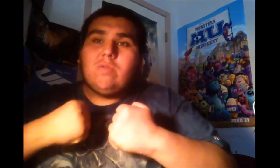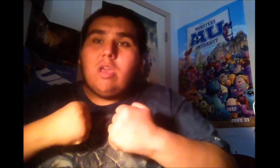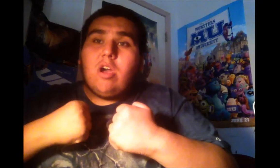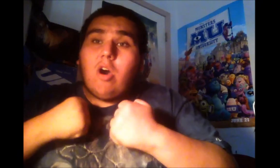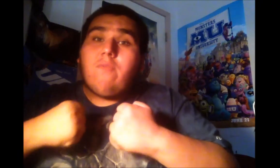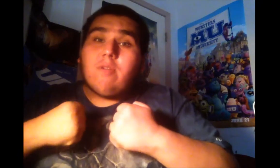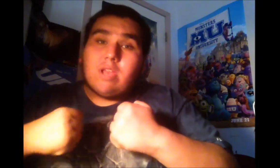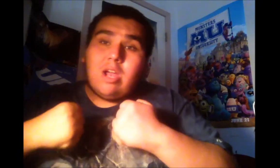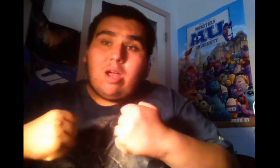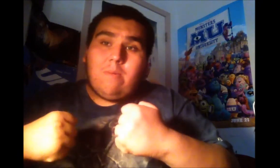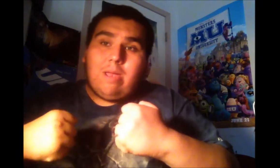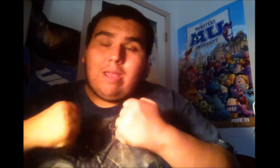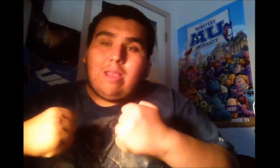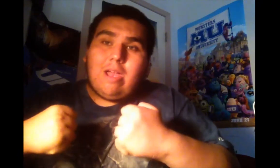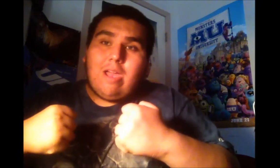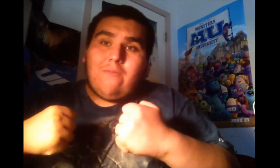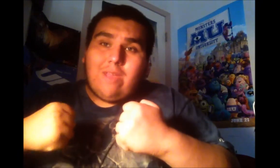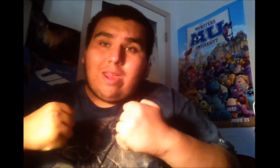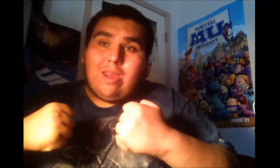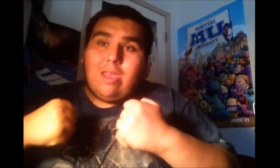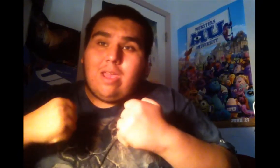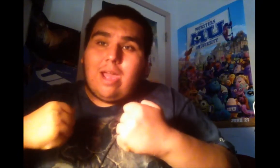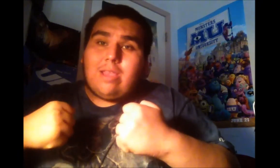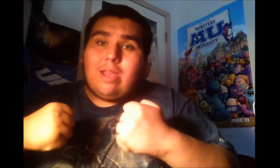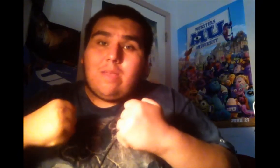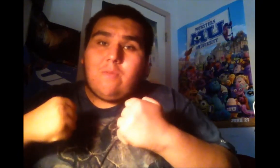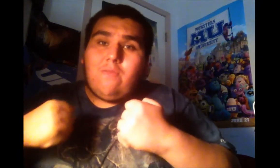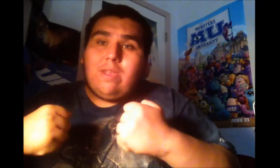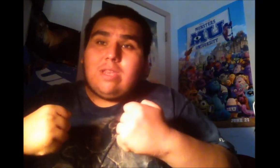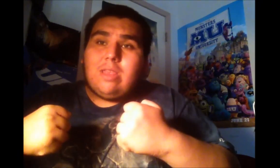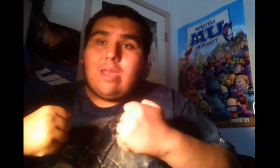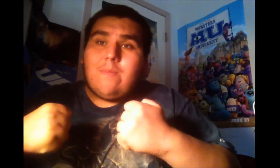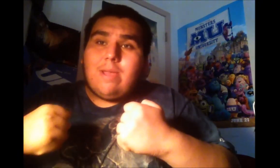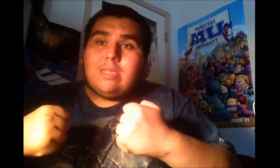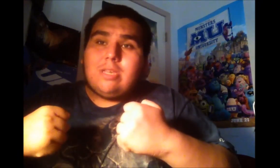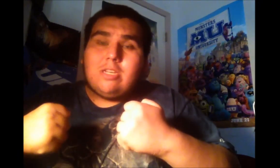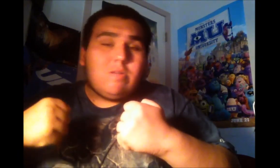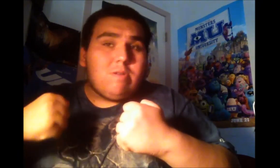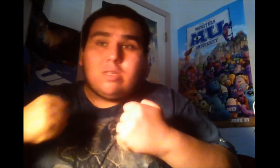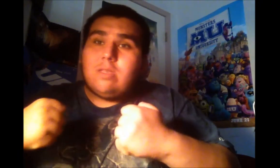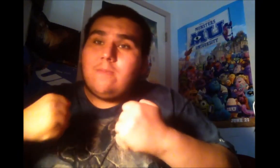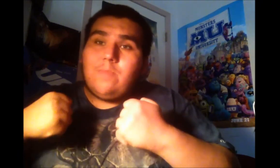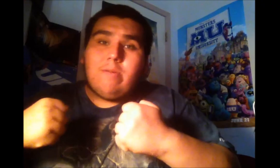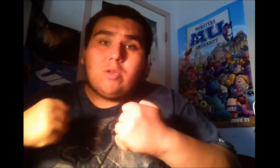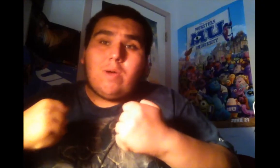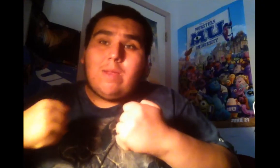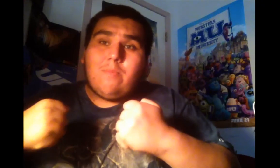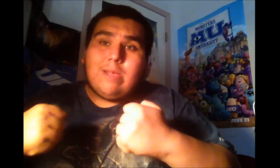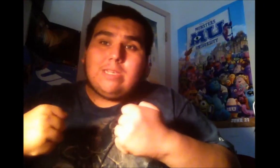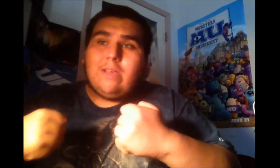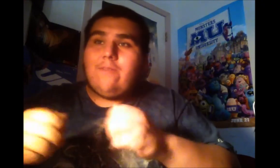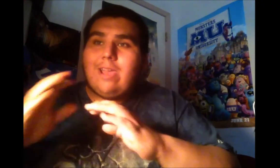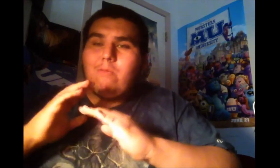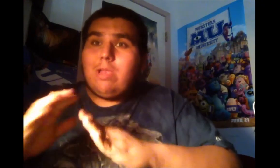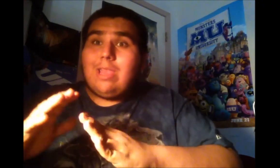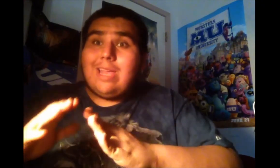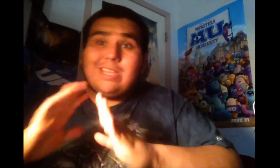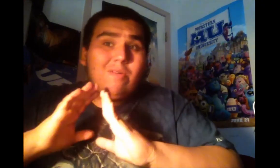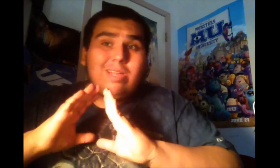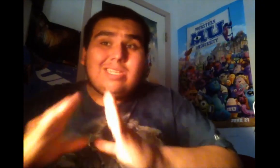overcome it in life. And I thought how the movie did that message, it was quite impressive. I really liked how it